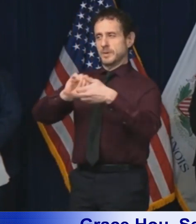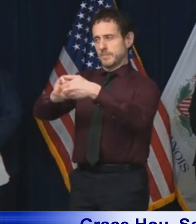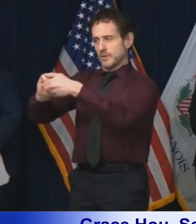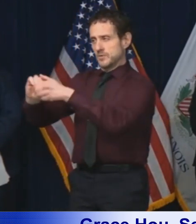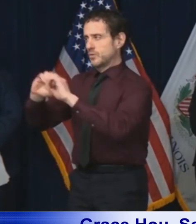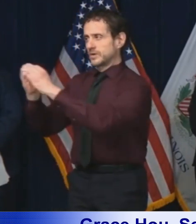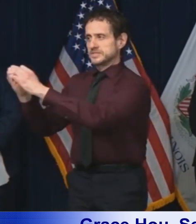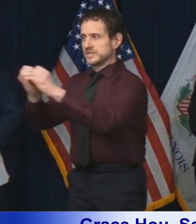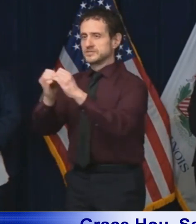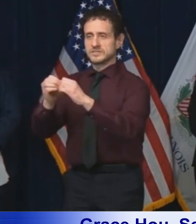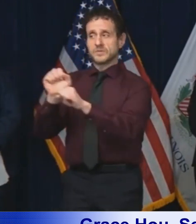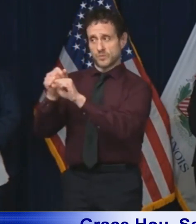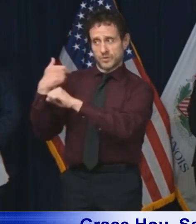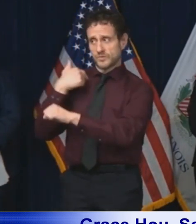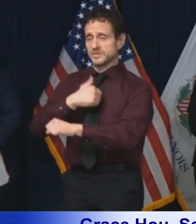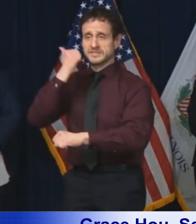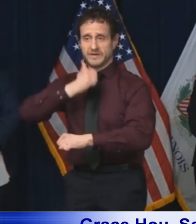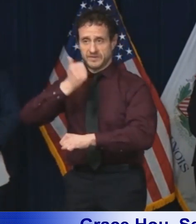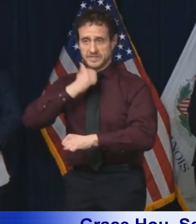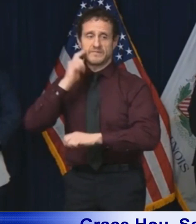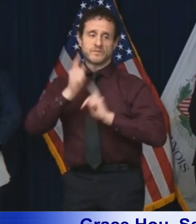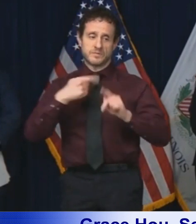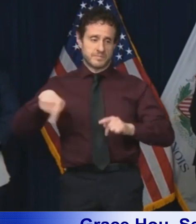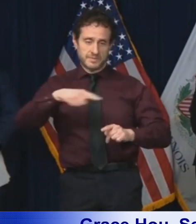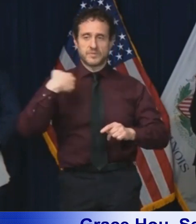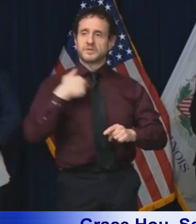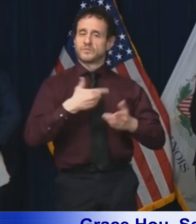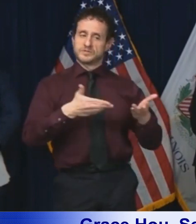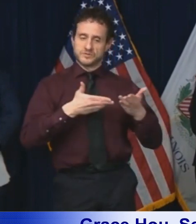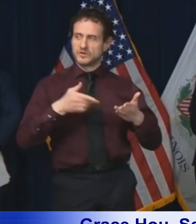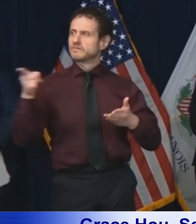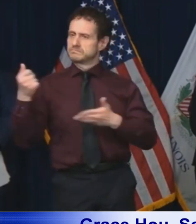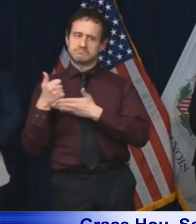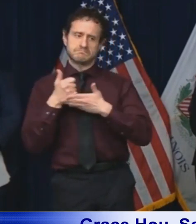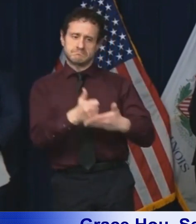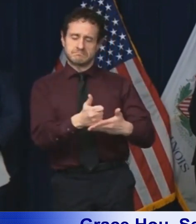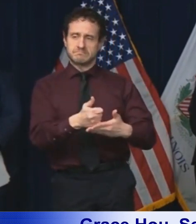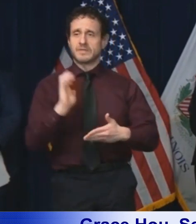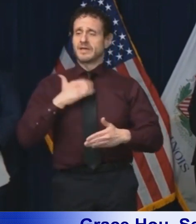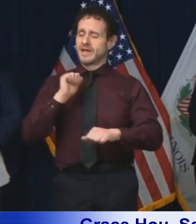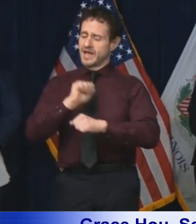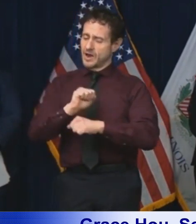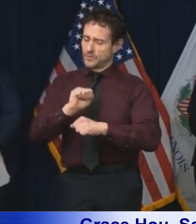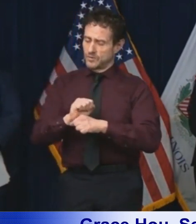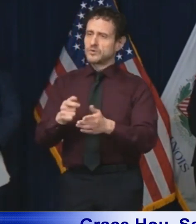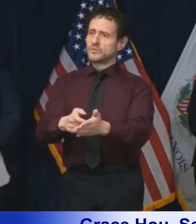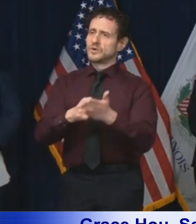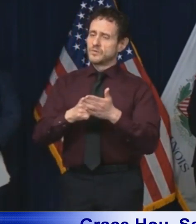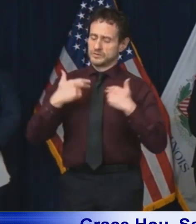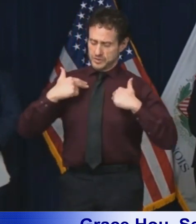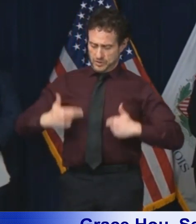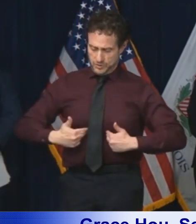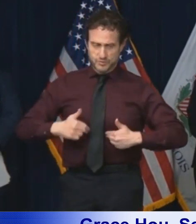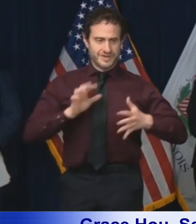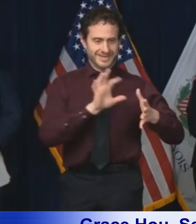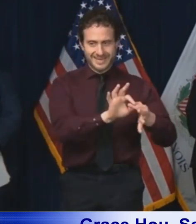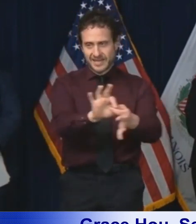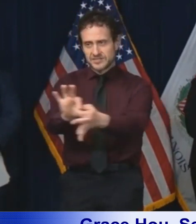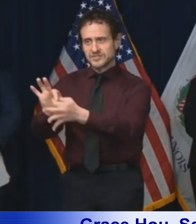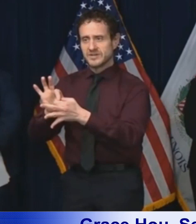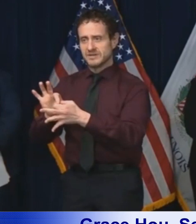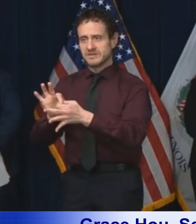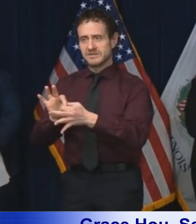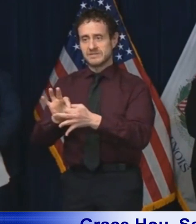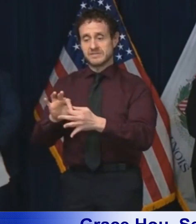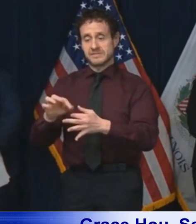with us every day for the people that we serve. Our work requires human connection. We are human services.